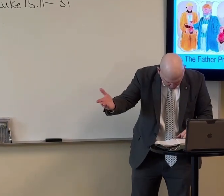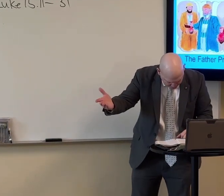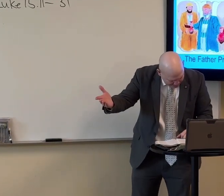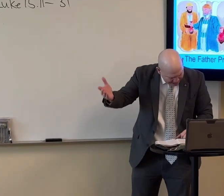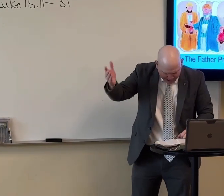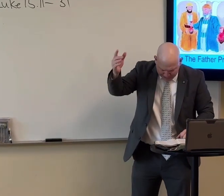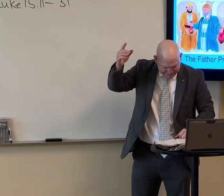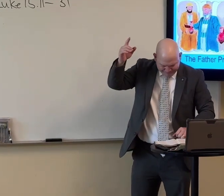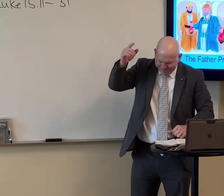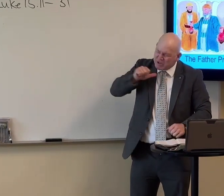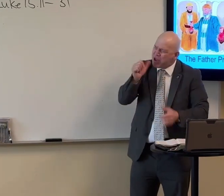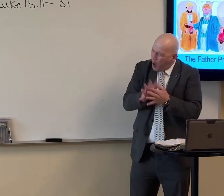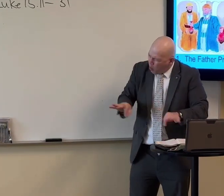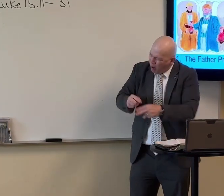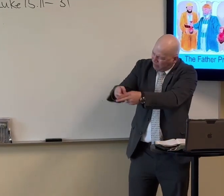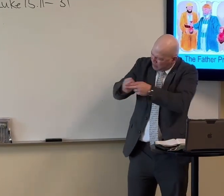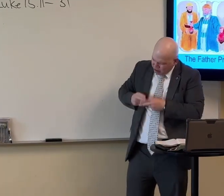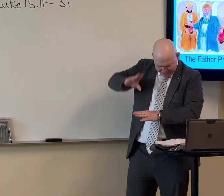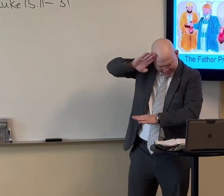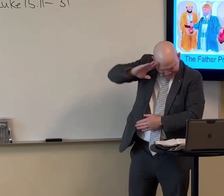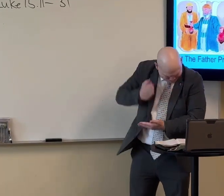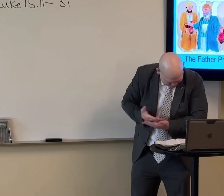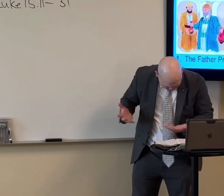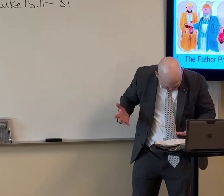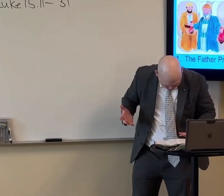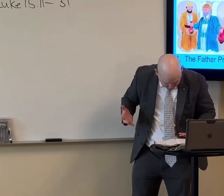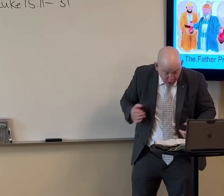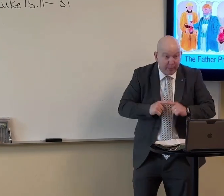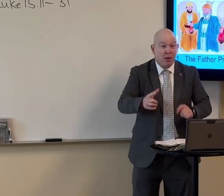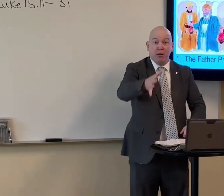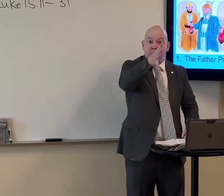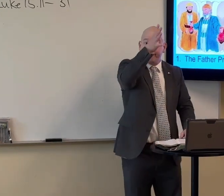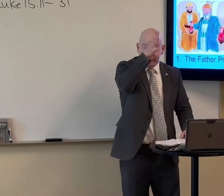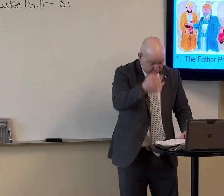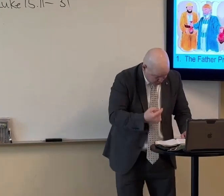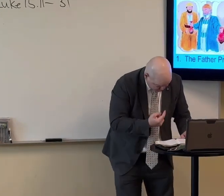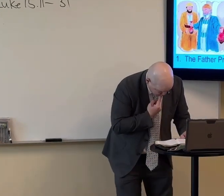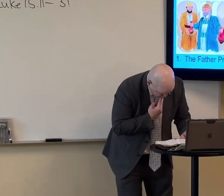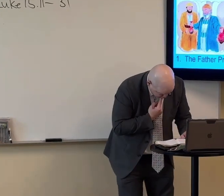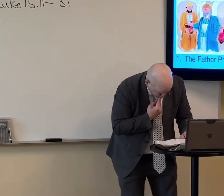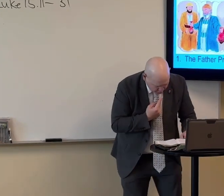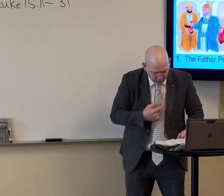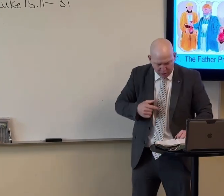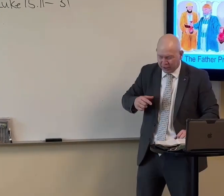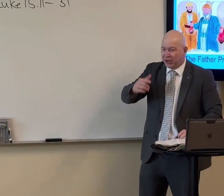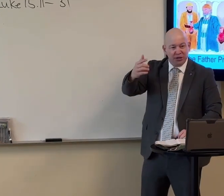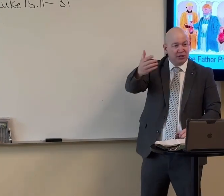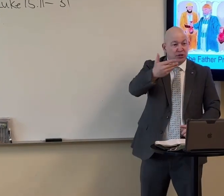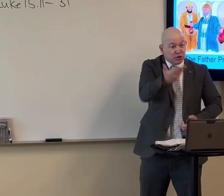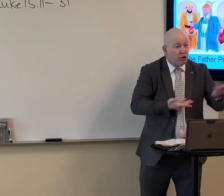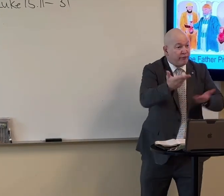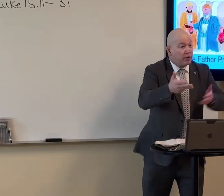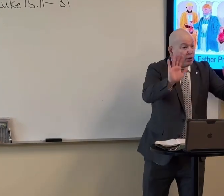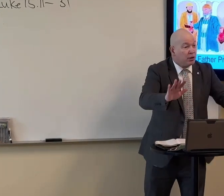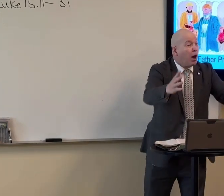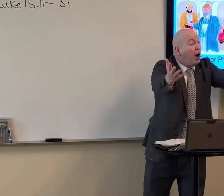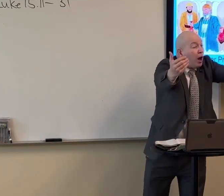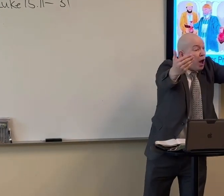and am no more worthy to be called thy son. But the father said to his servants,